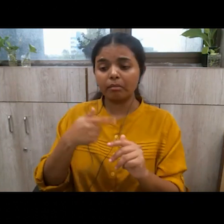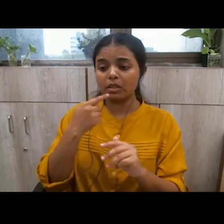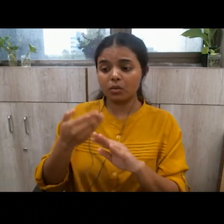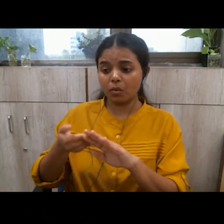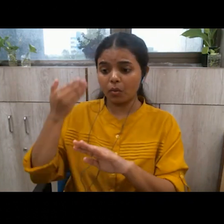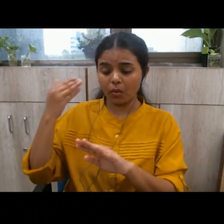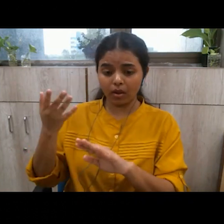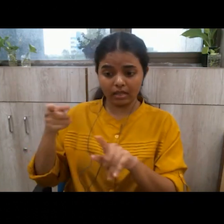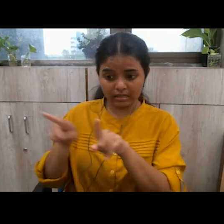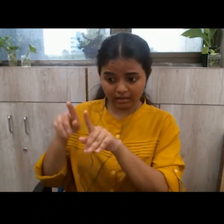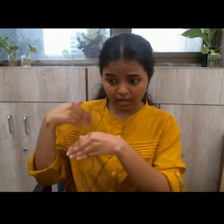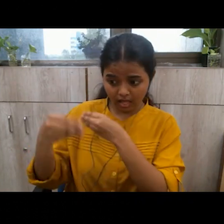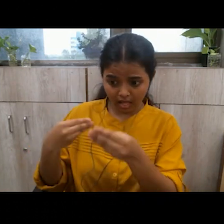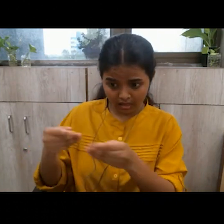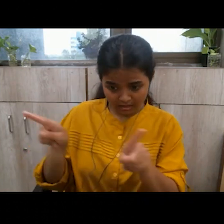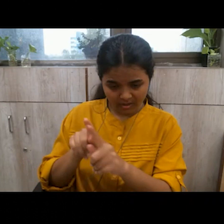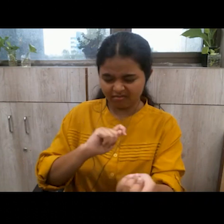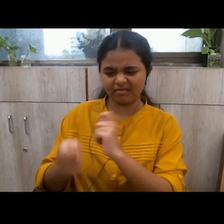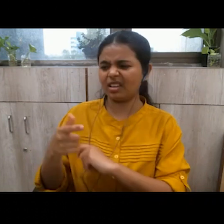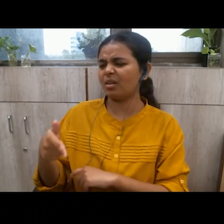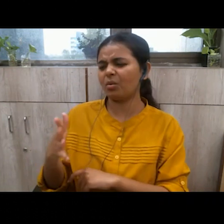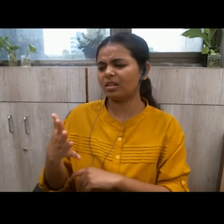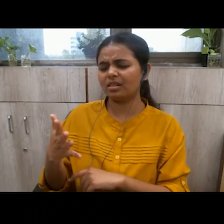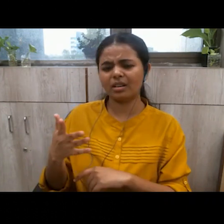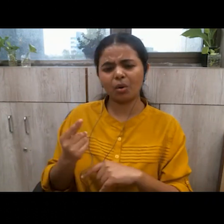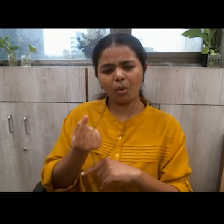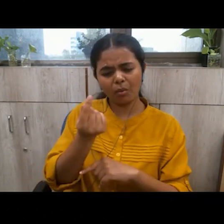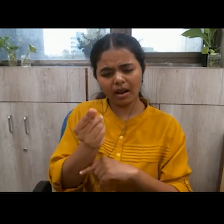change the whole machinery because of one part